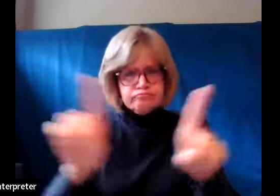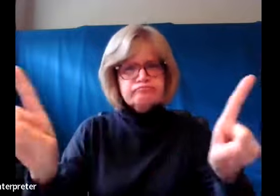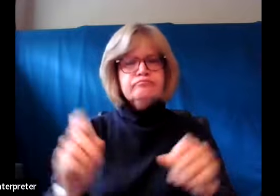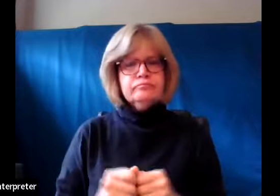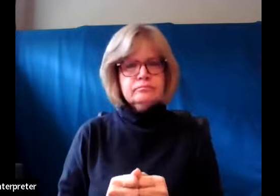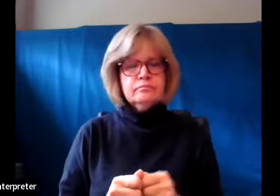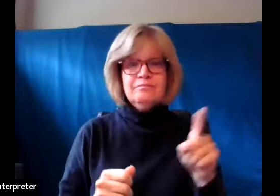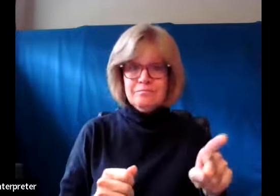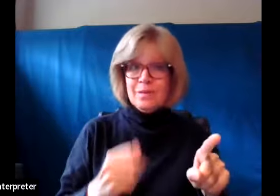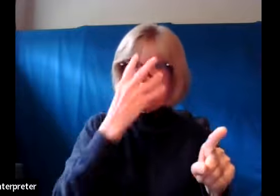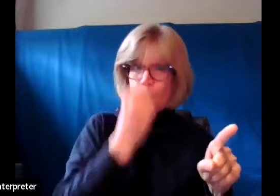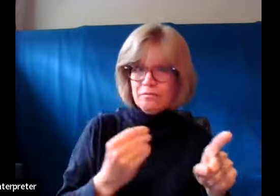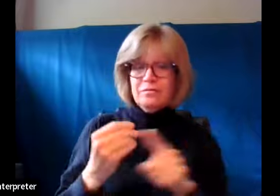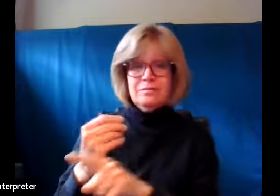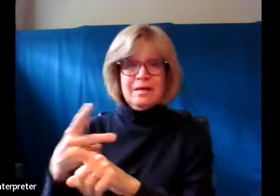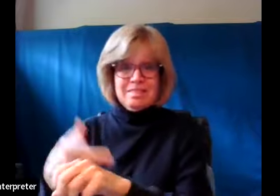Wolf and the lamb.